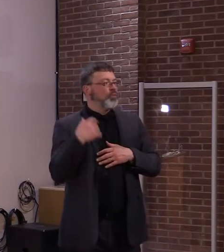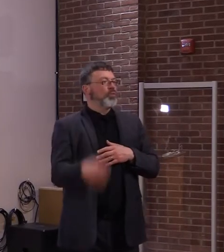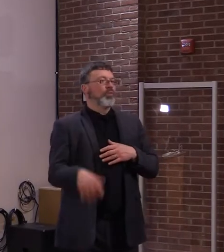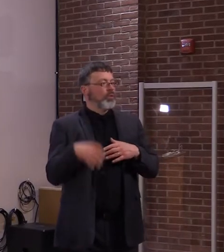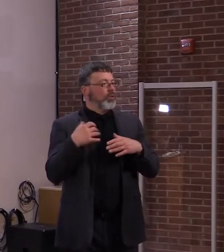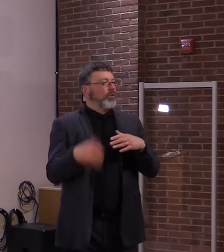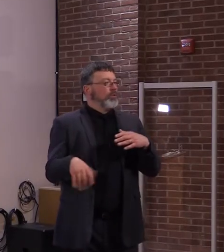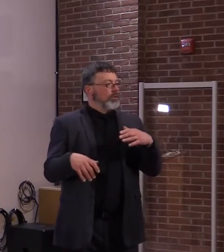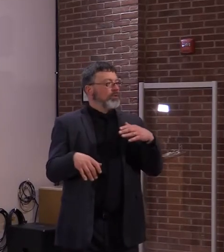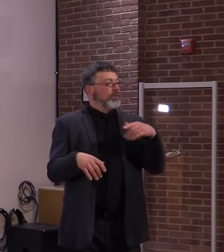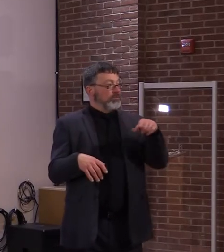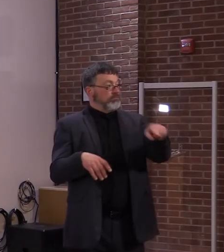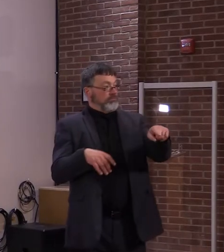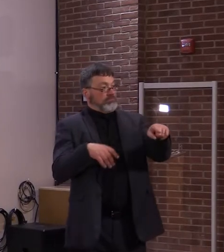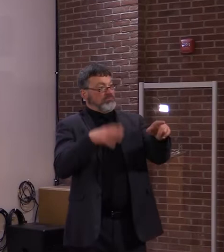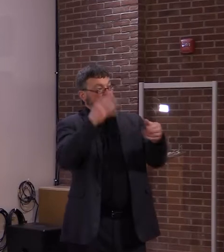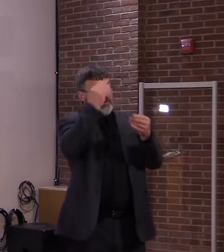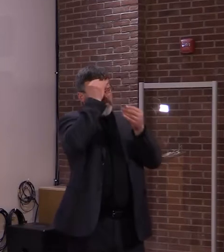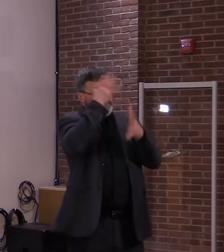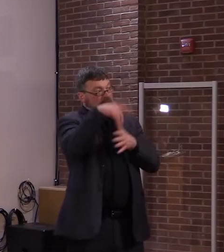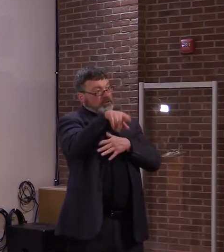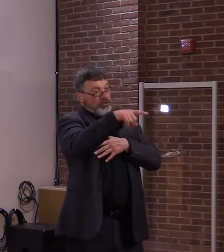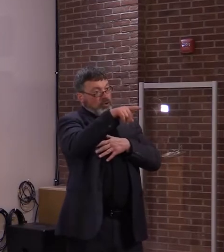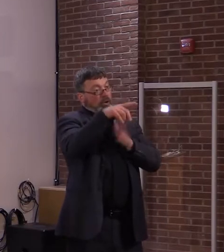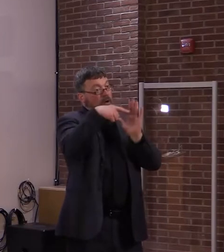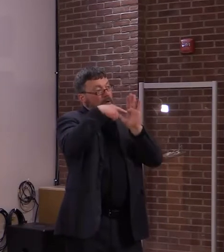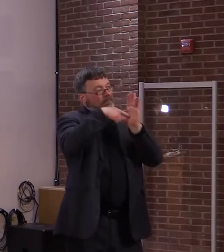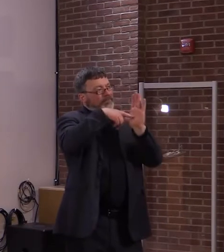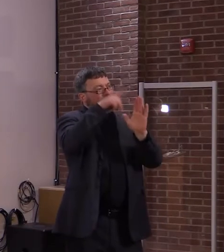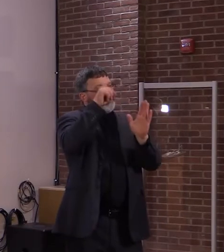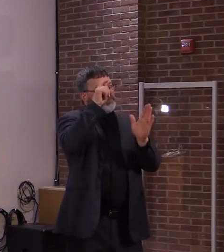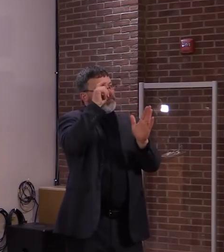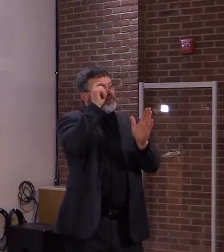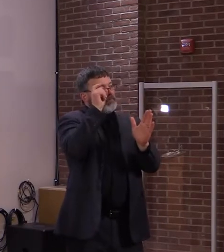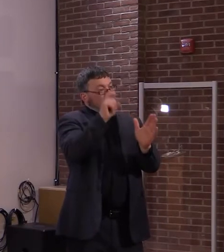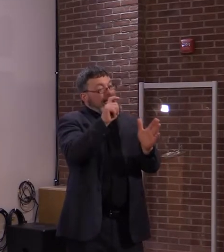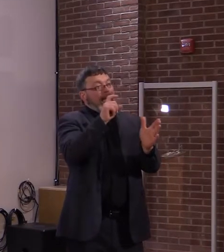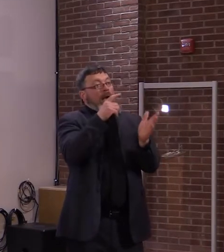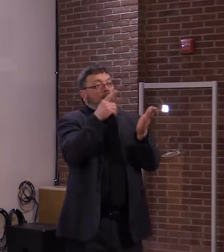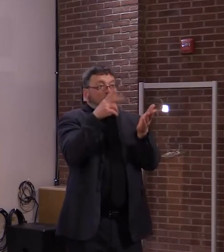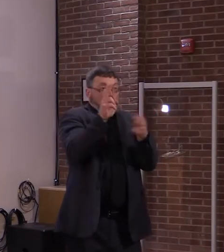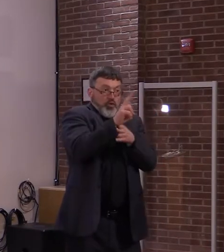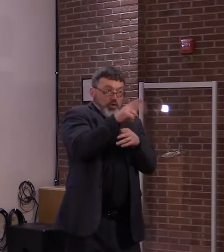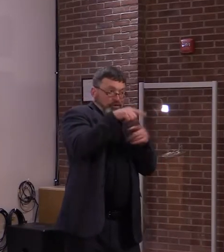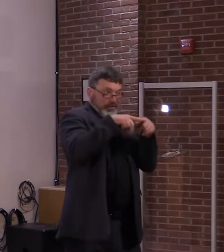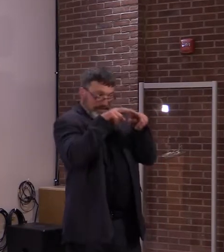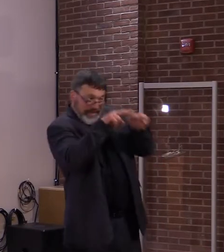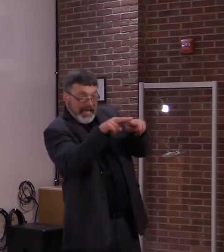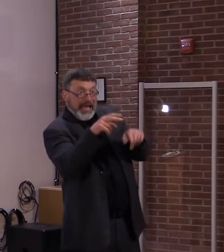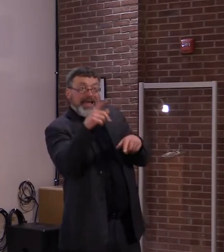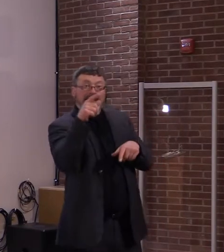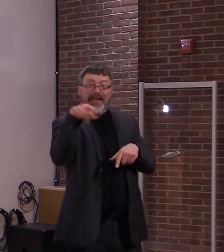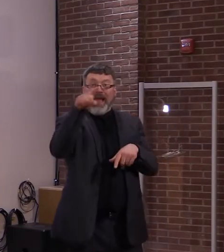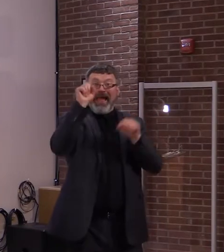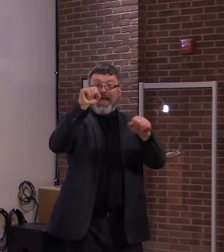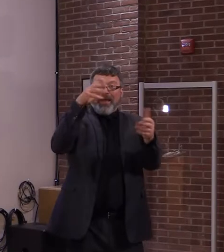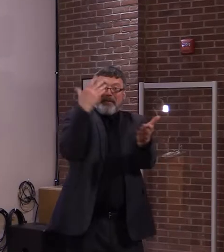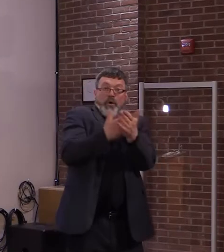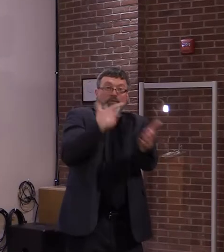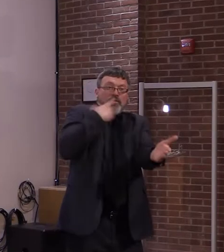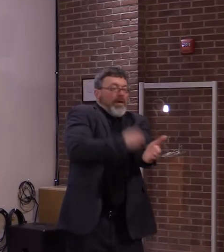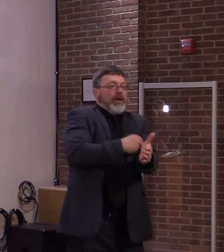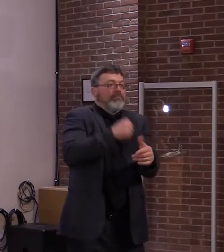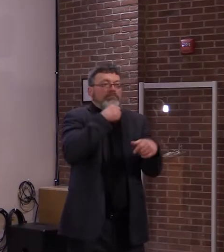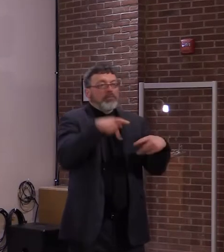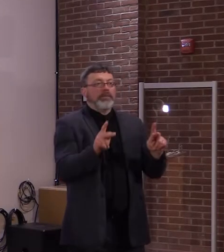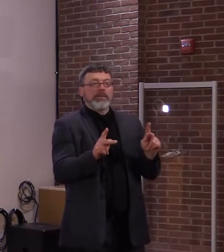somebody had a vaccine or not because that would not be what its intended use is for and it would probably go against